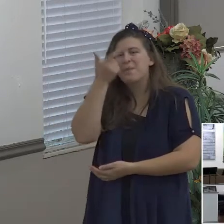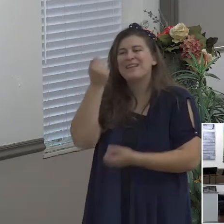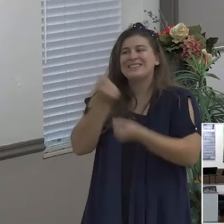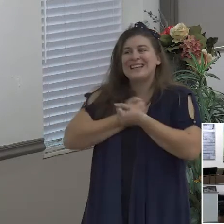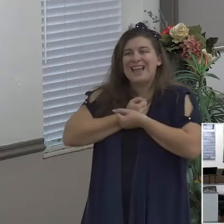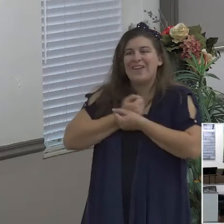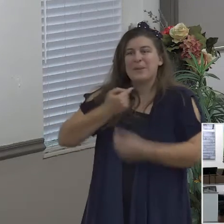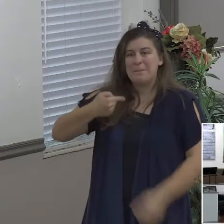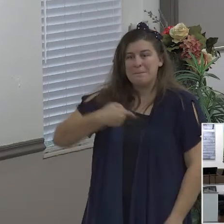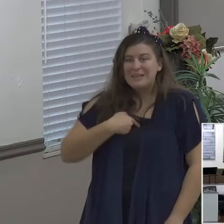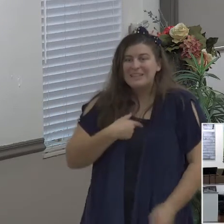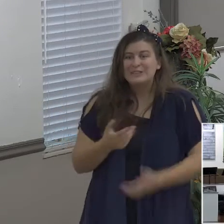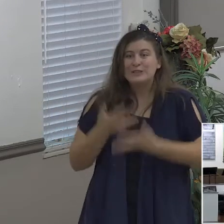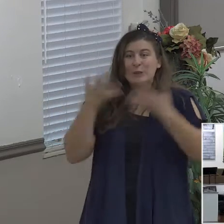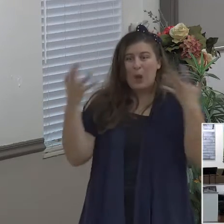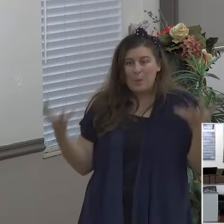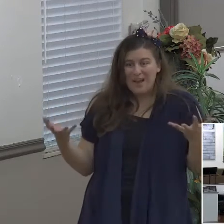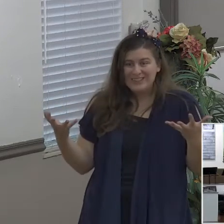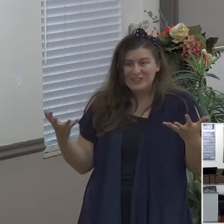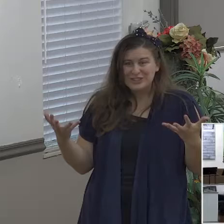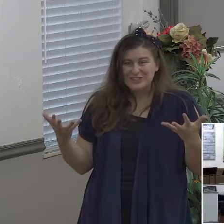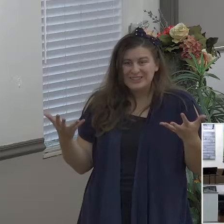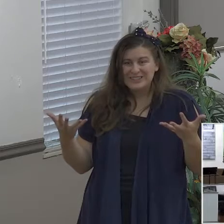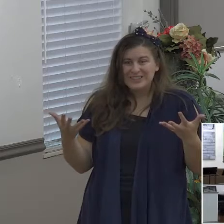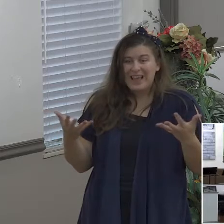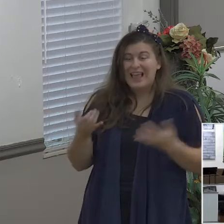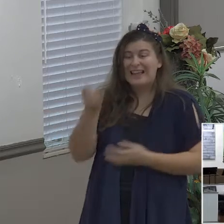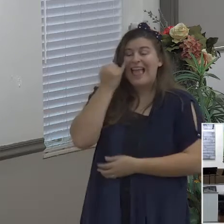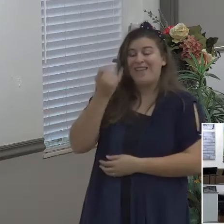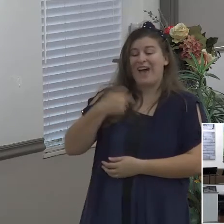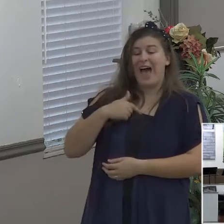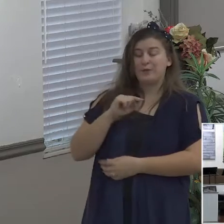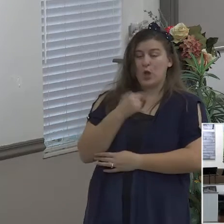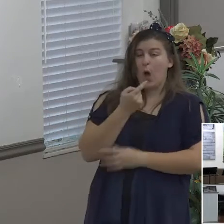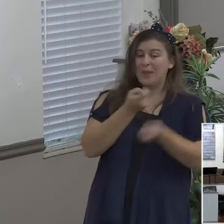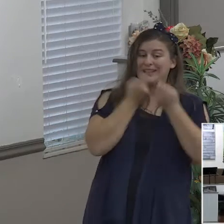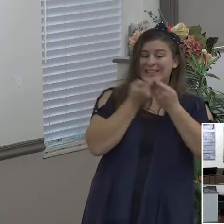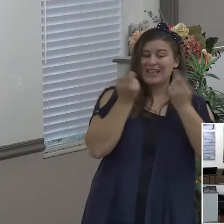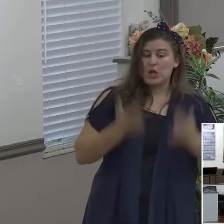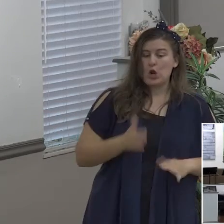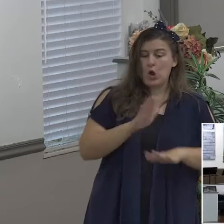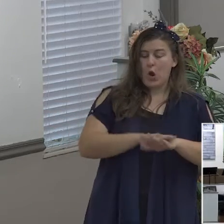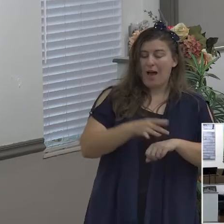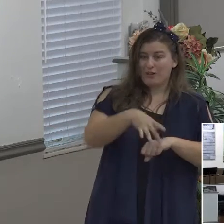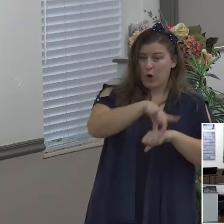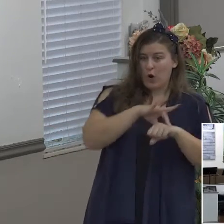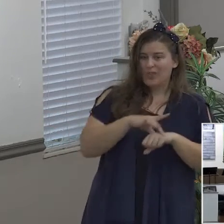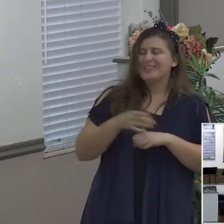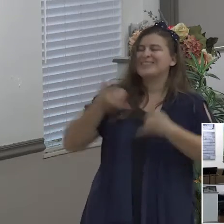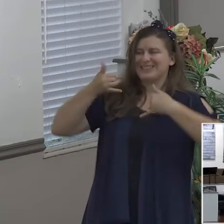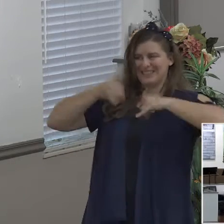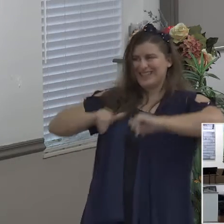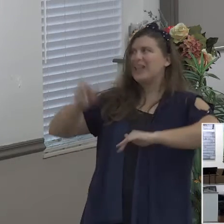only sinner on planet earth he would have sent his son to die for Gary Randall